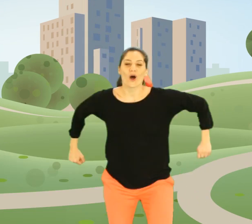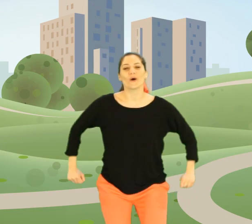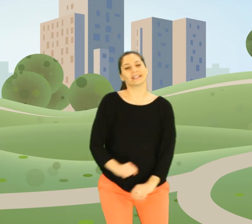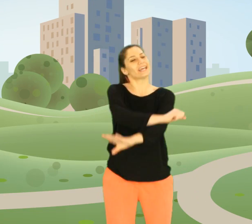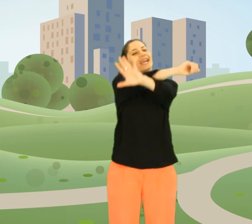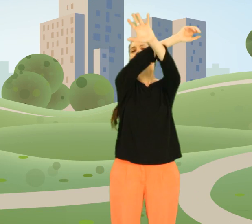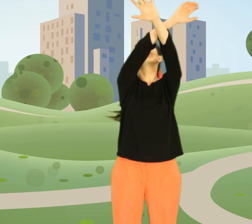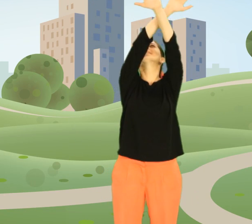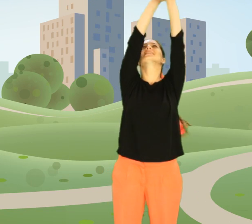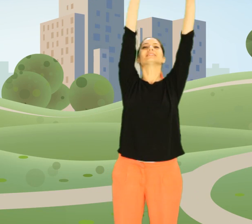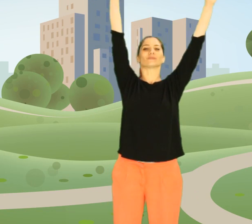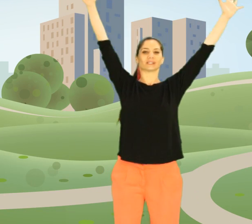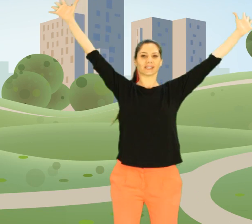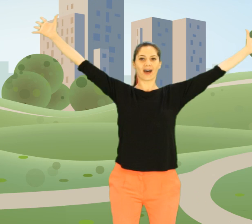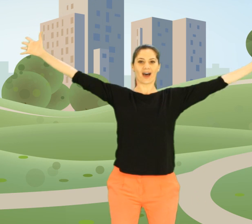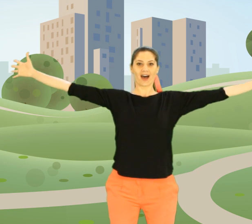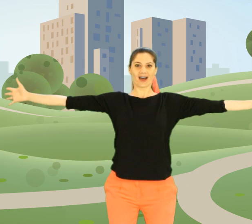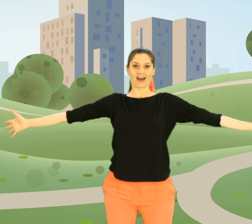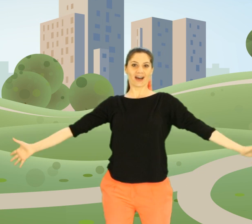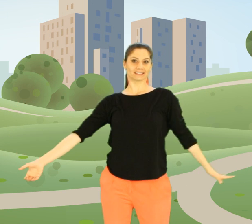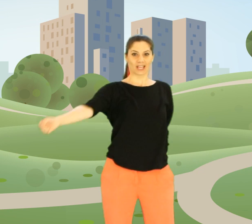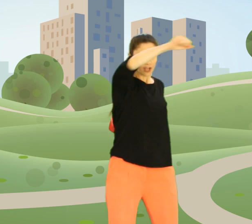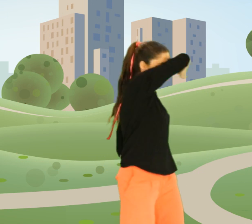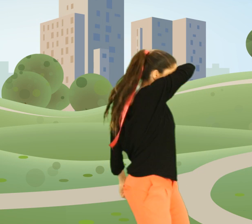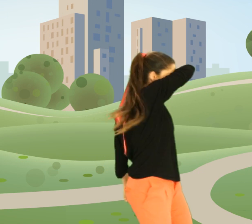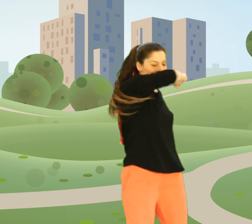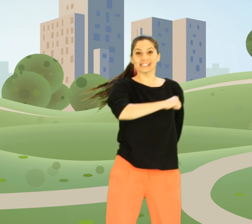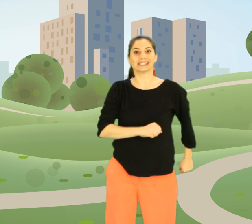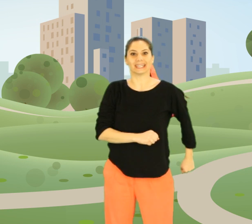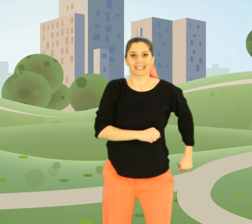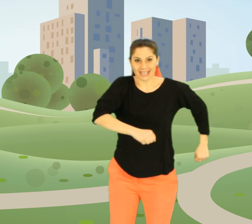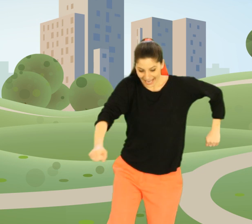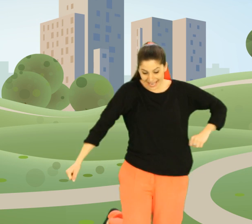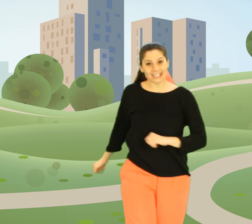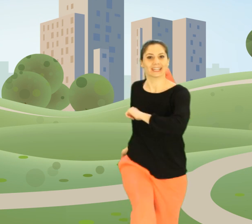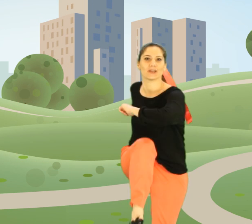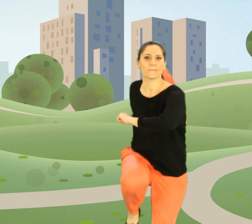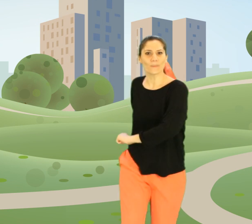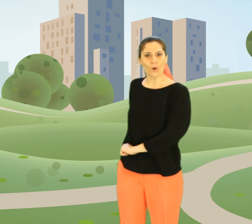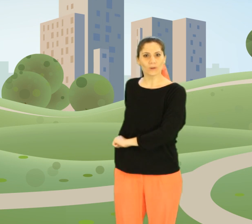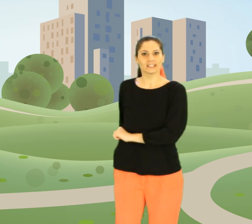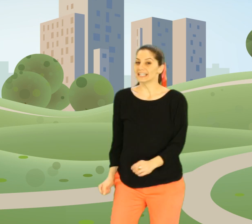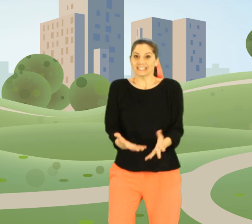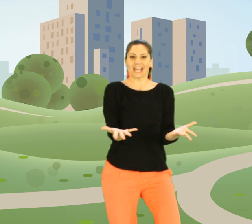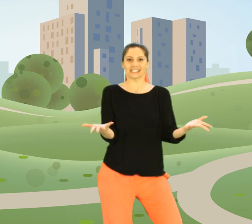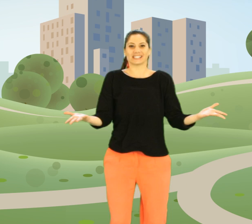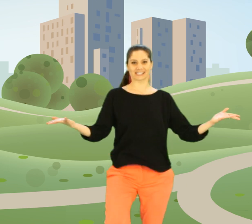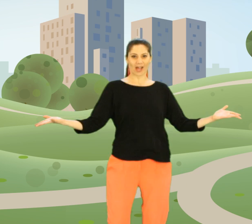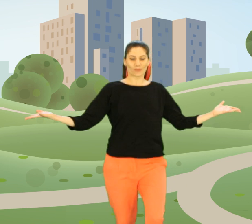on a day when there's lots of sun. We'll play hide-and-seek and kick a ball. Doesn't that sound